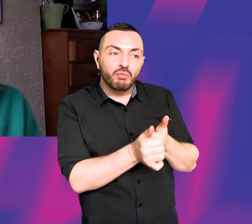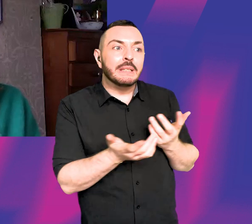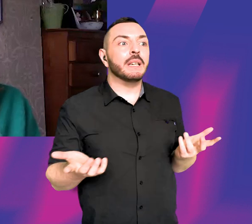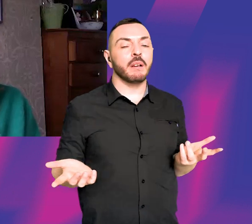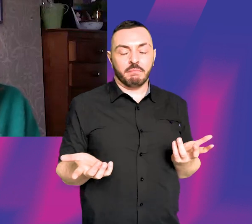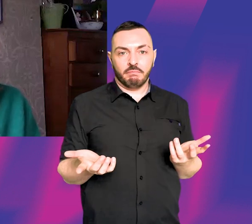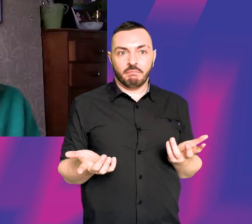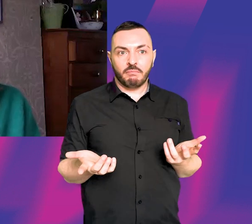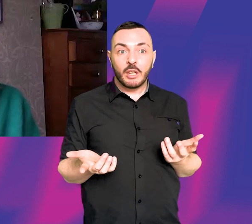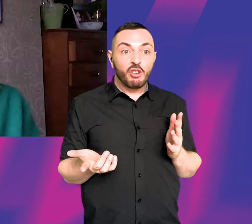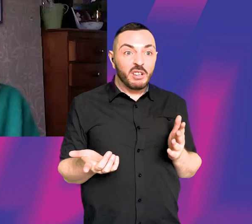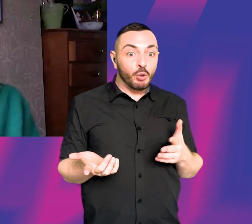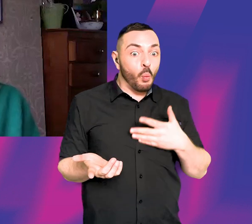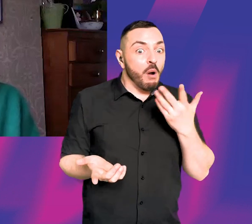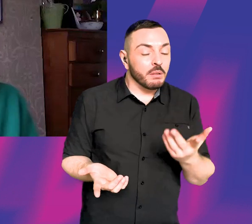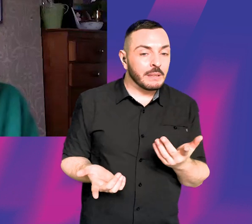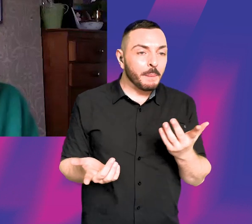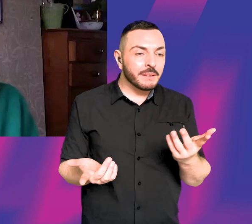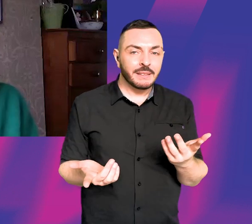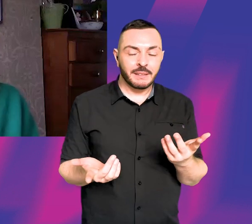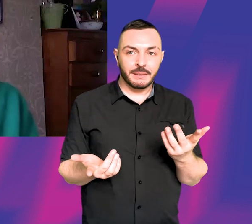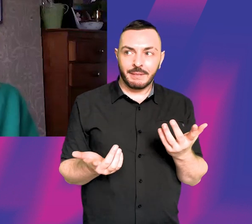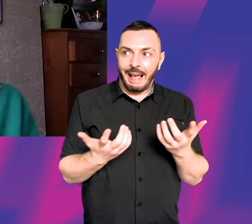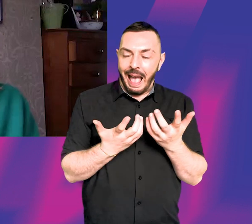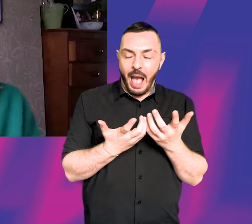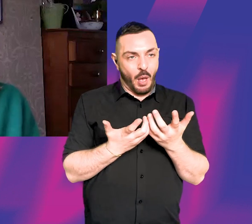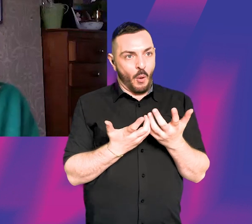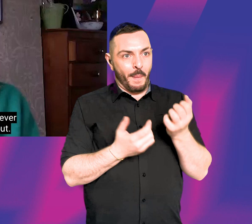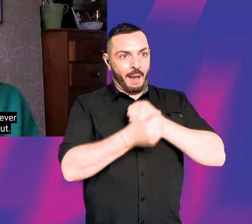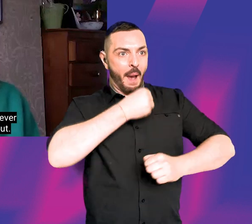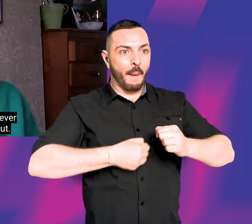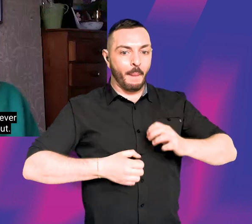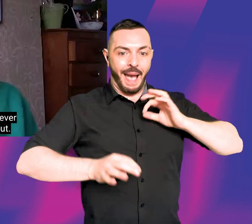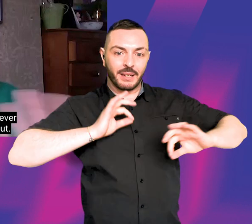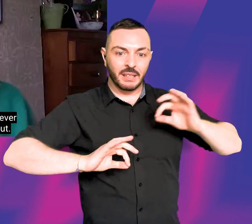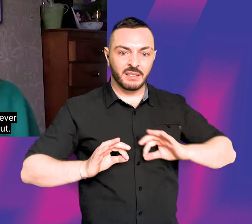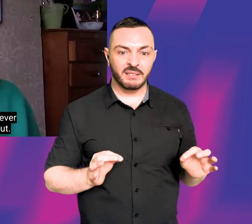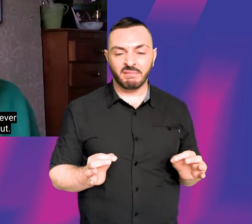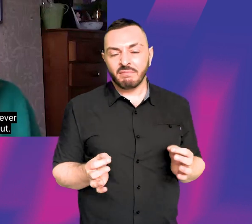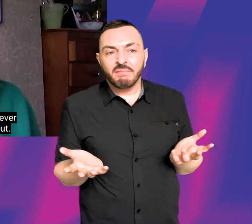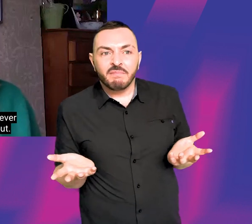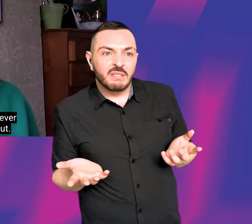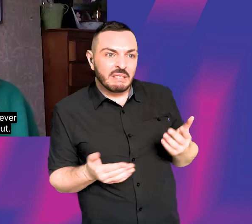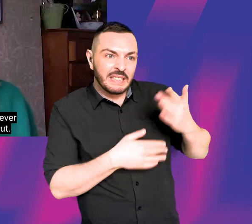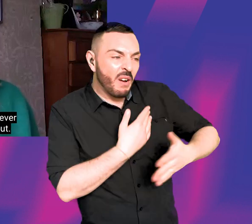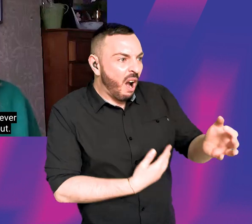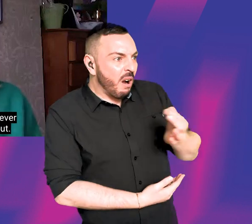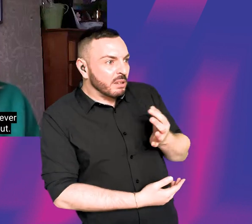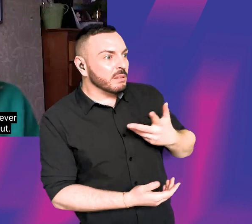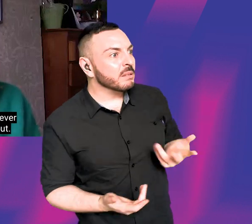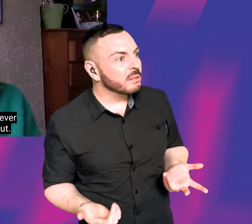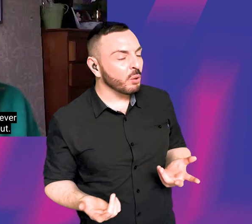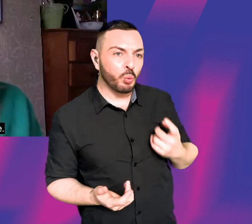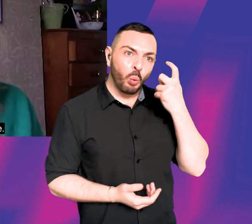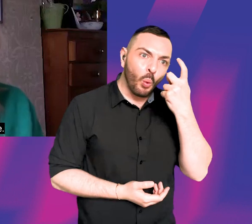not that you don't want to, it's that it wouldn't occur to you to like become an actor. That's not something that anyone has ever asked you or you've ever thought